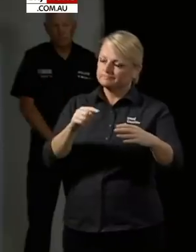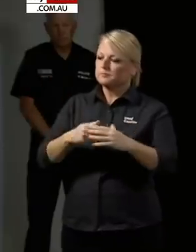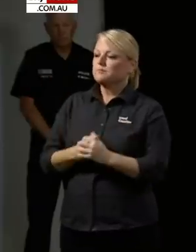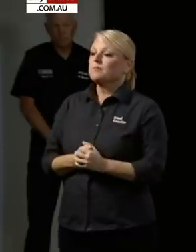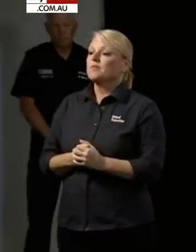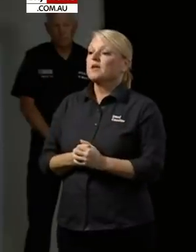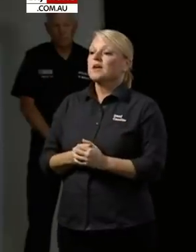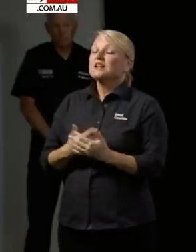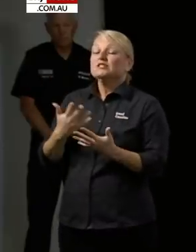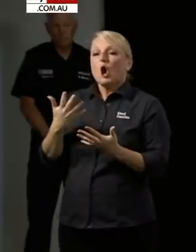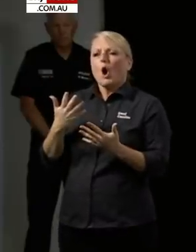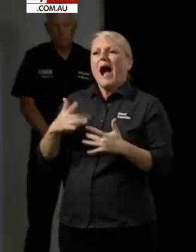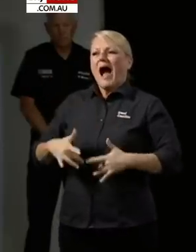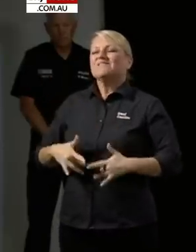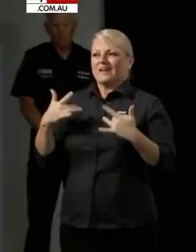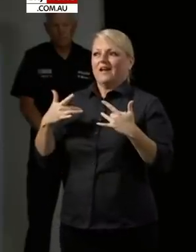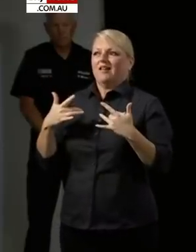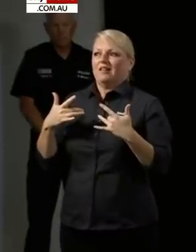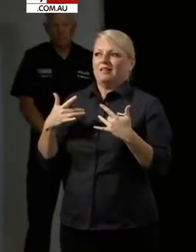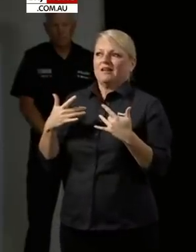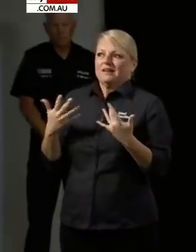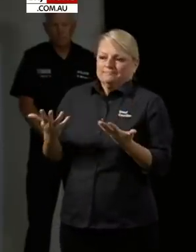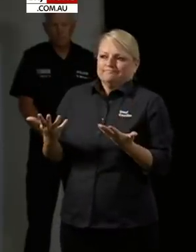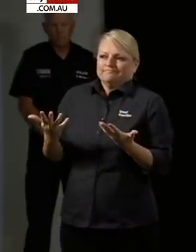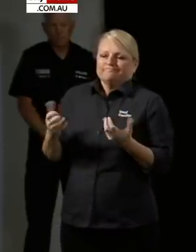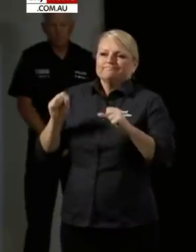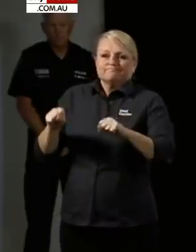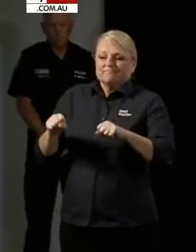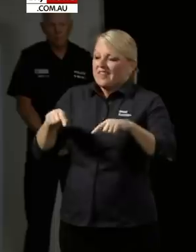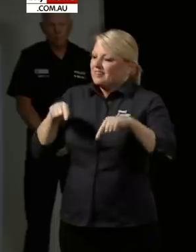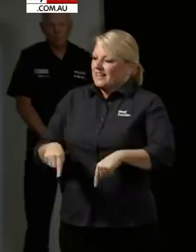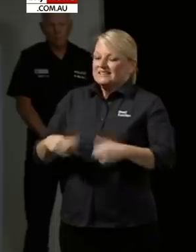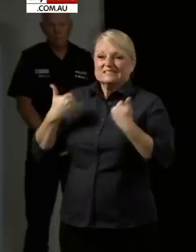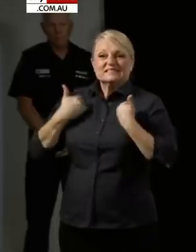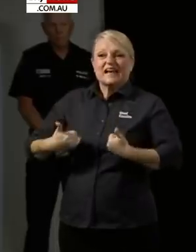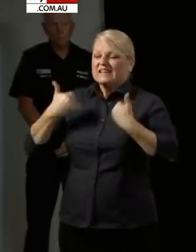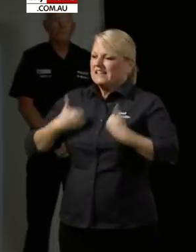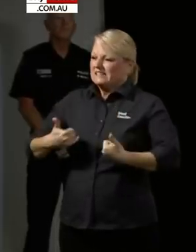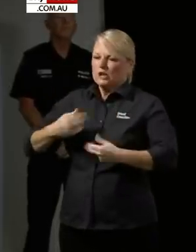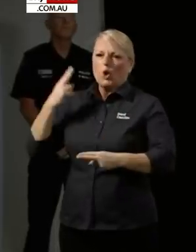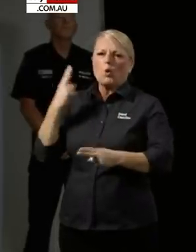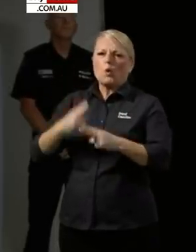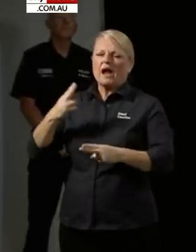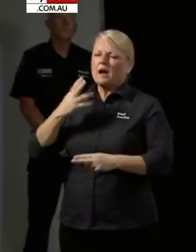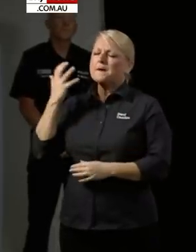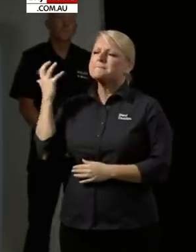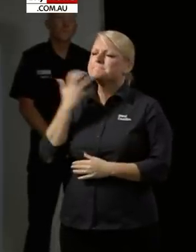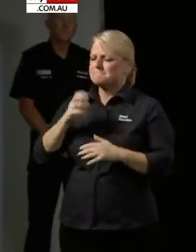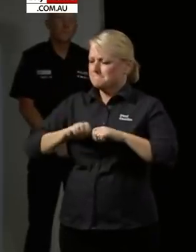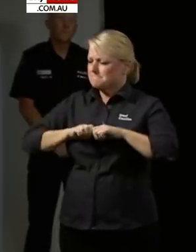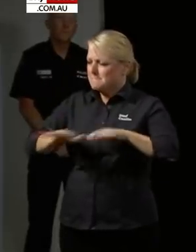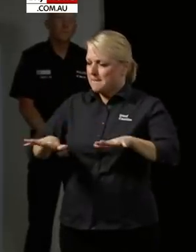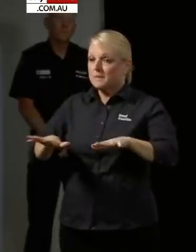saw this it cemented my fears that this virus is breeding very very rapidly you've got a short